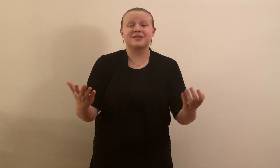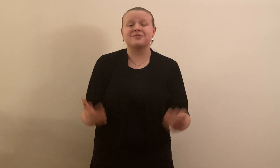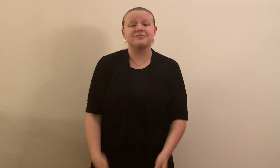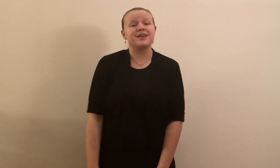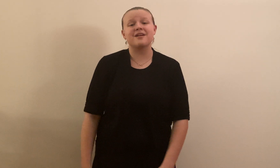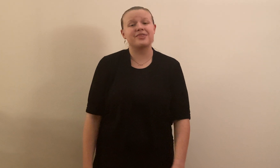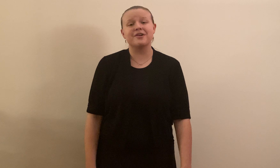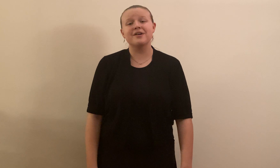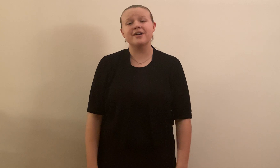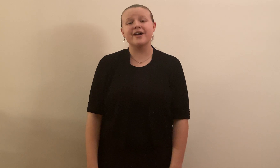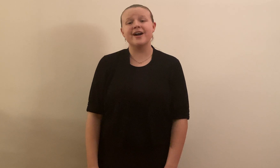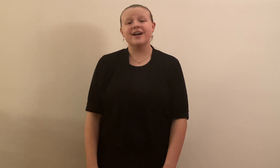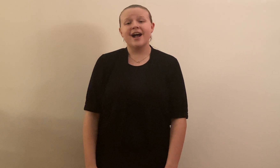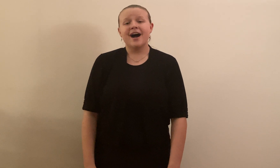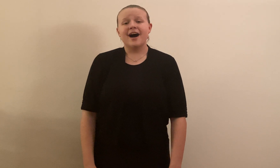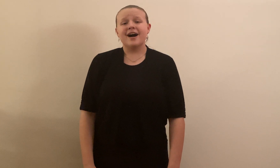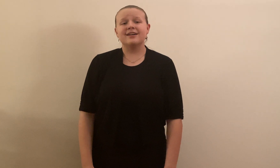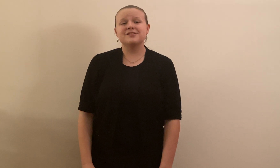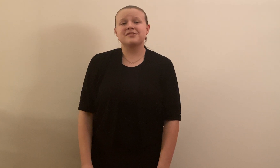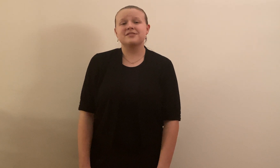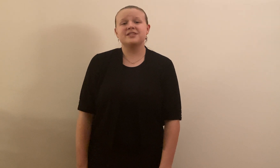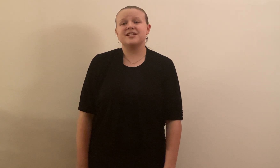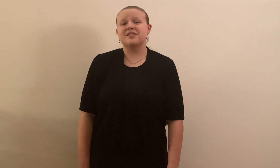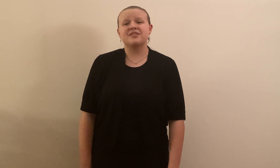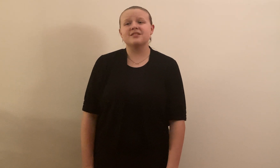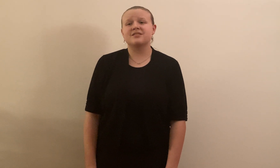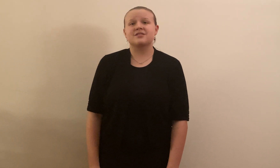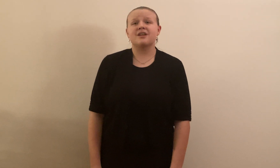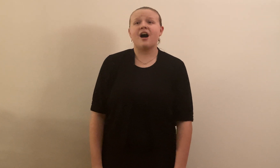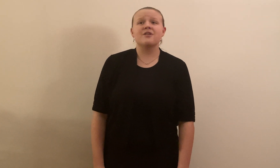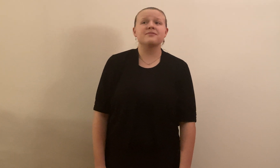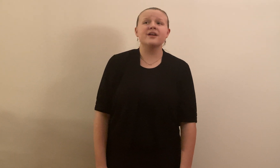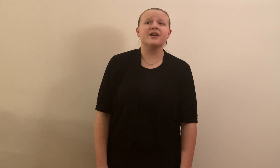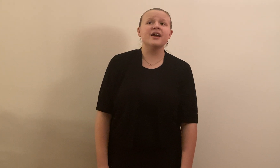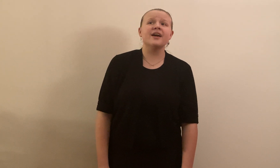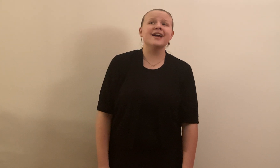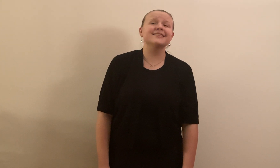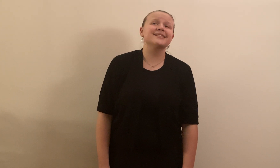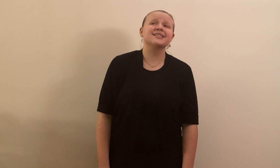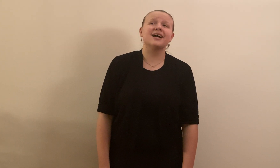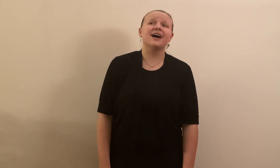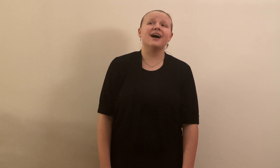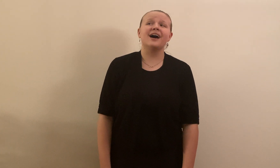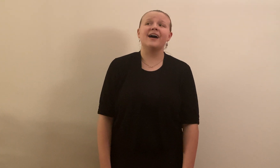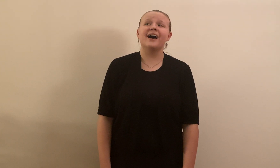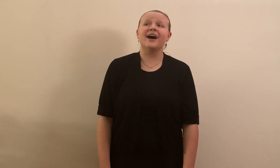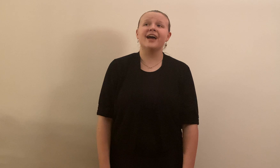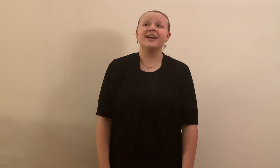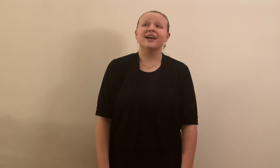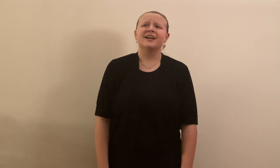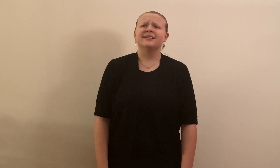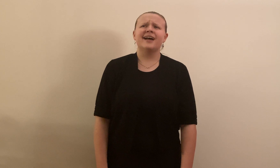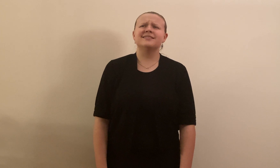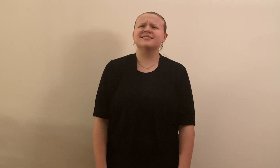together I have Underneath the starry sky And